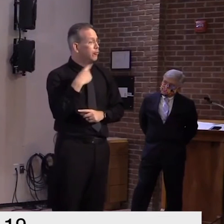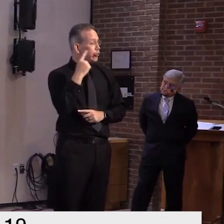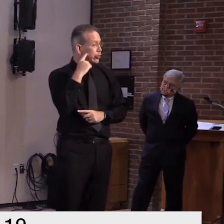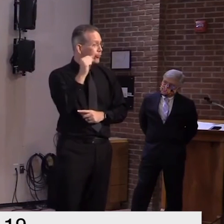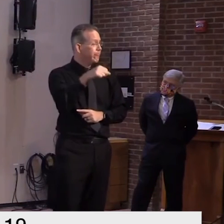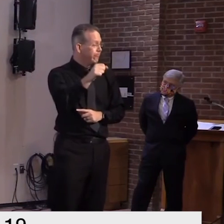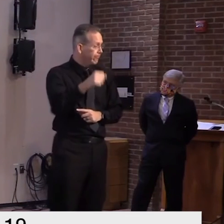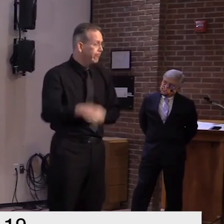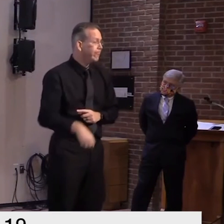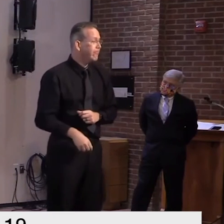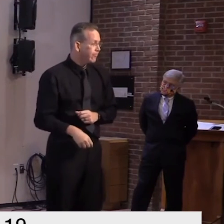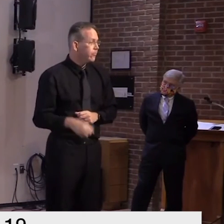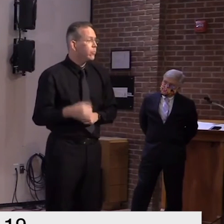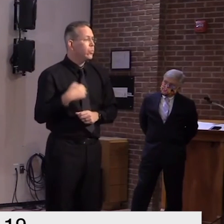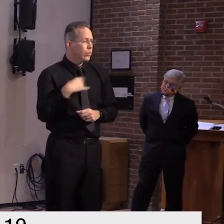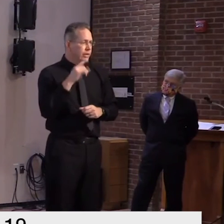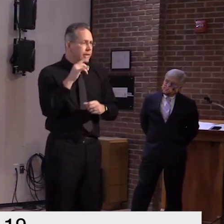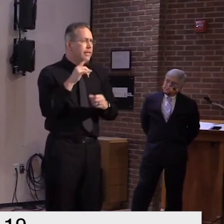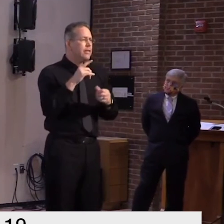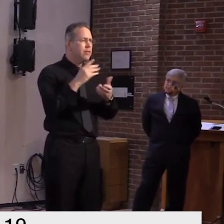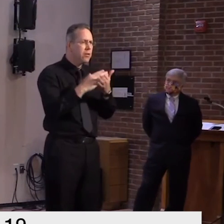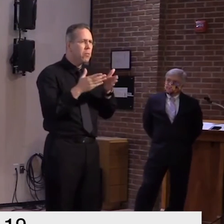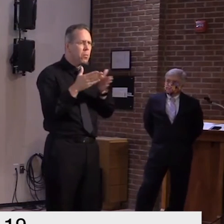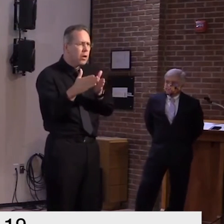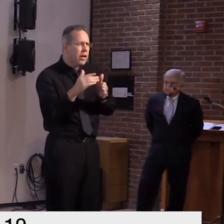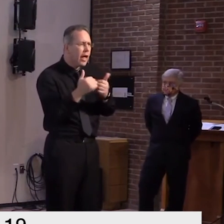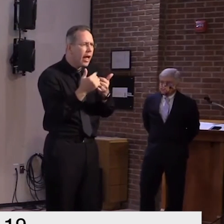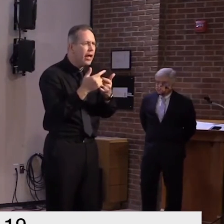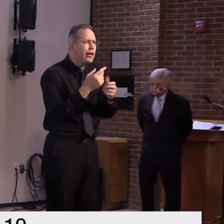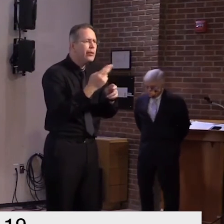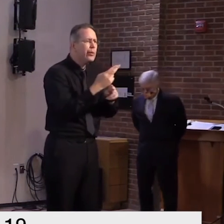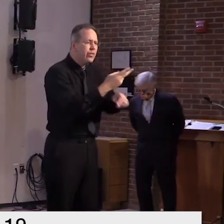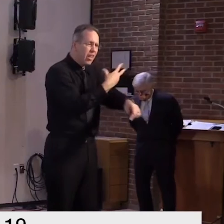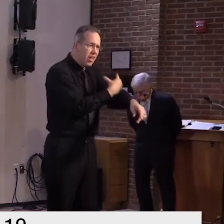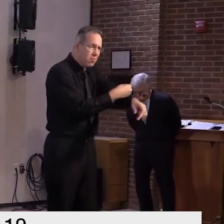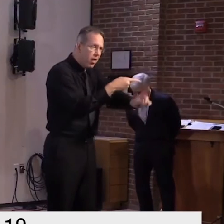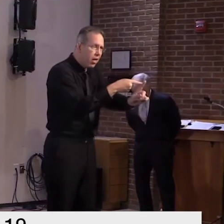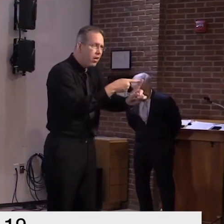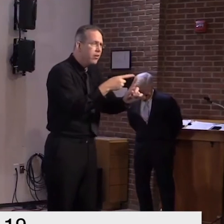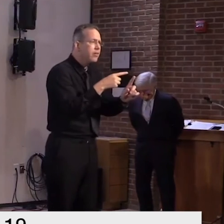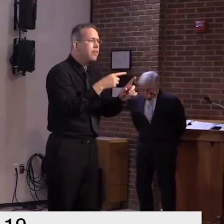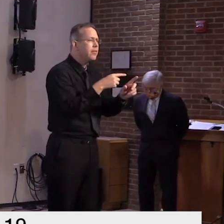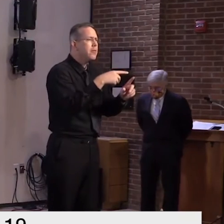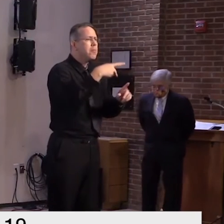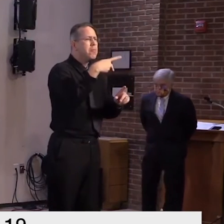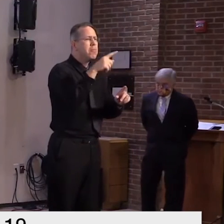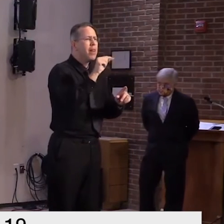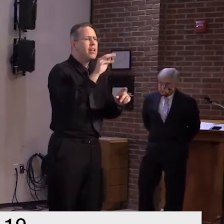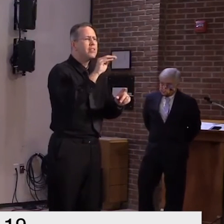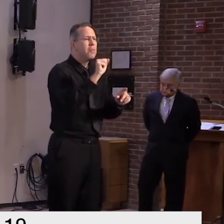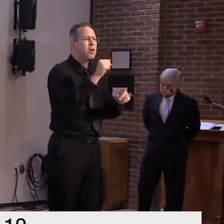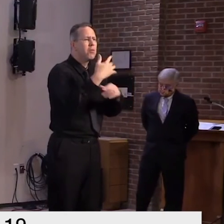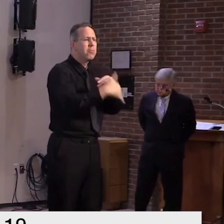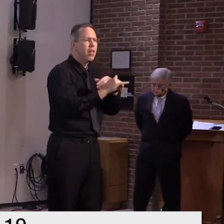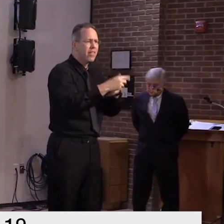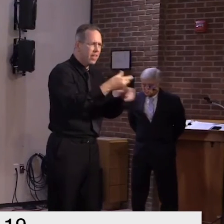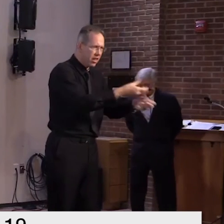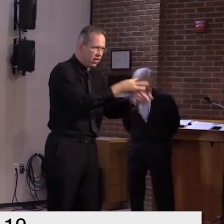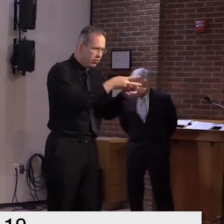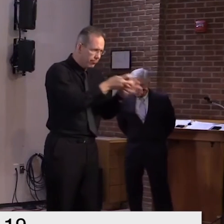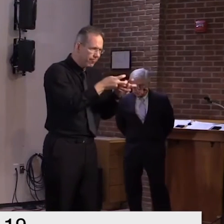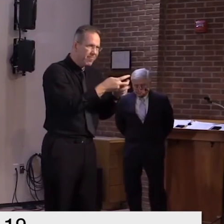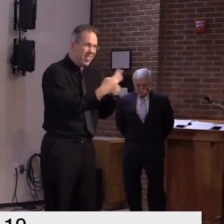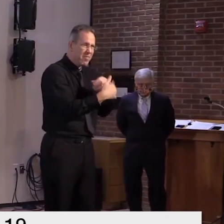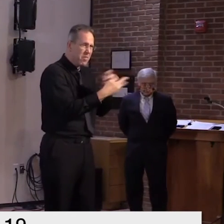its uh ups and downs so to speak across many viruses there's been some recent material published in the journal